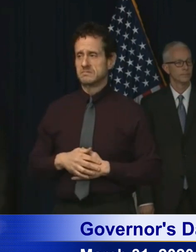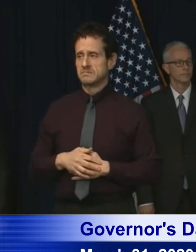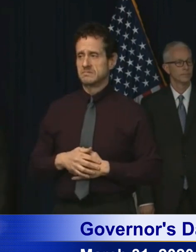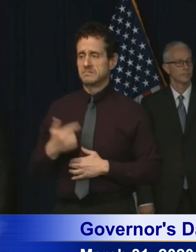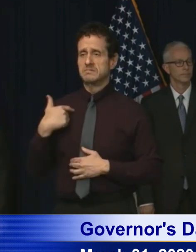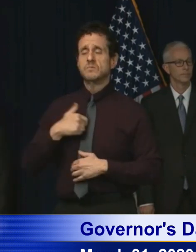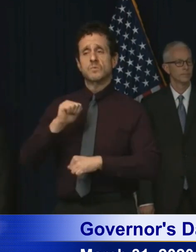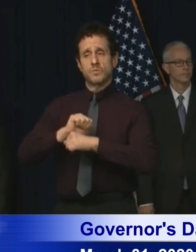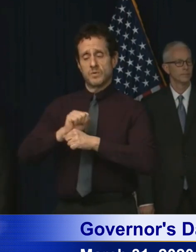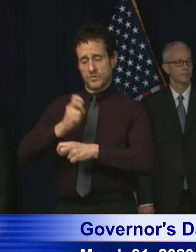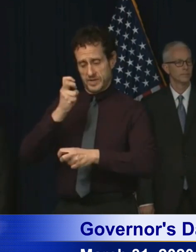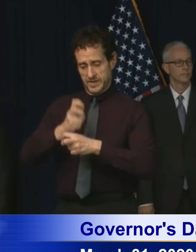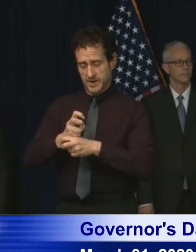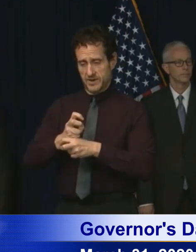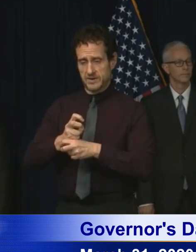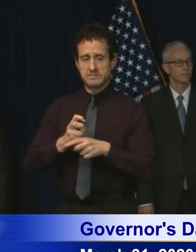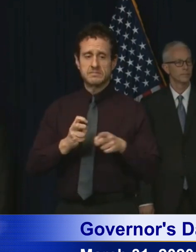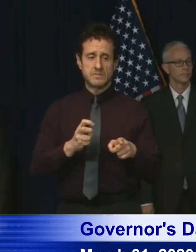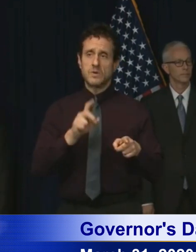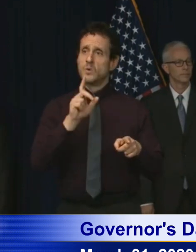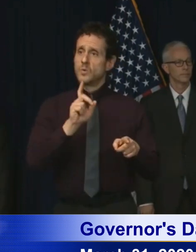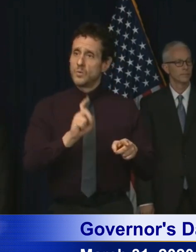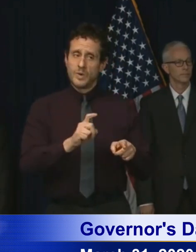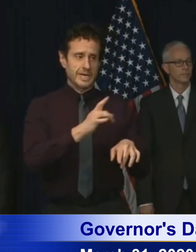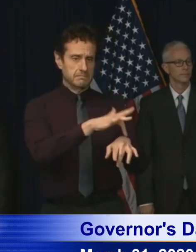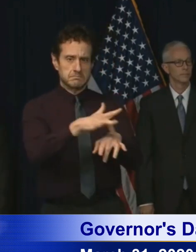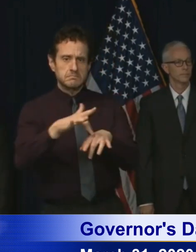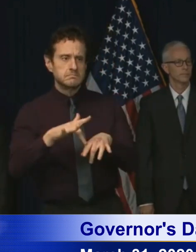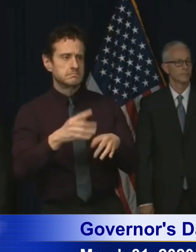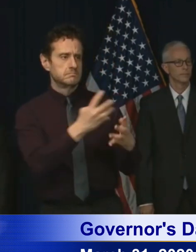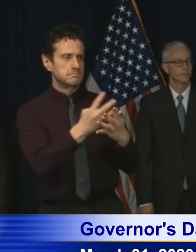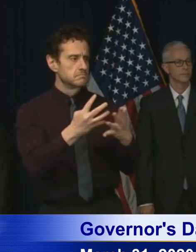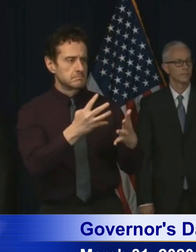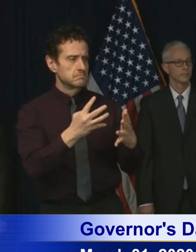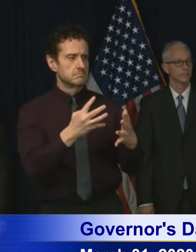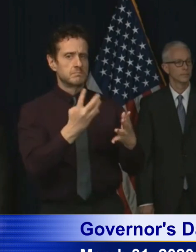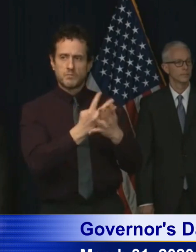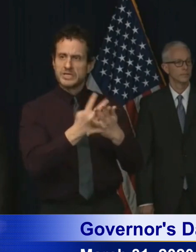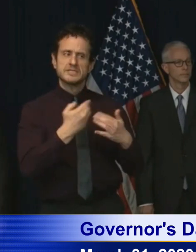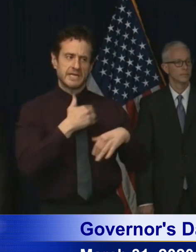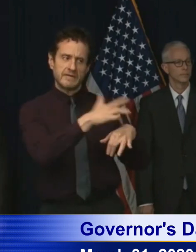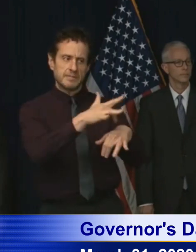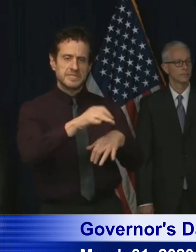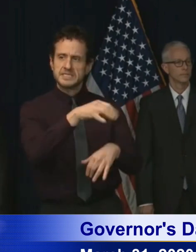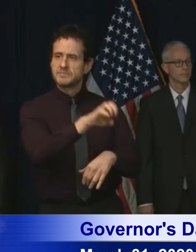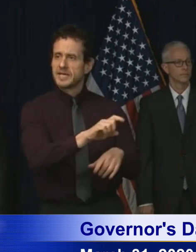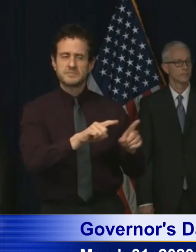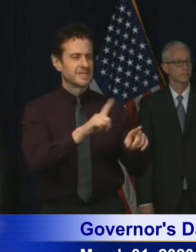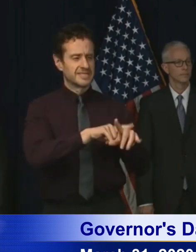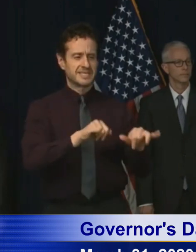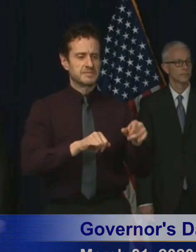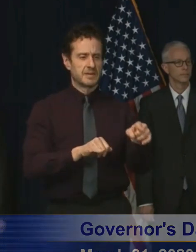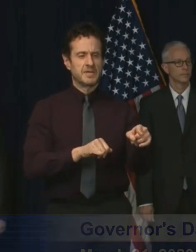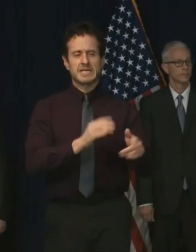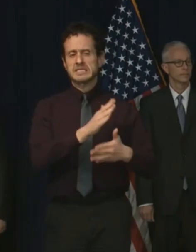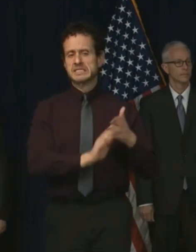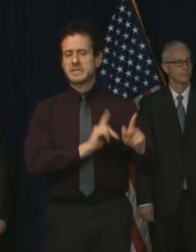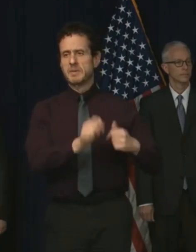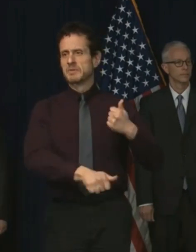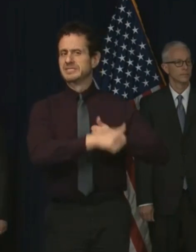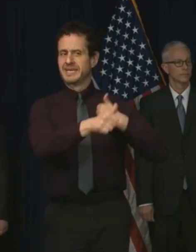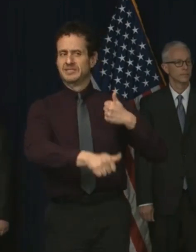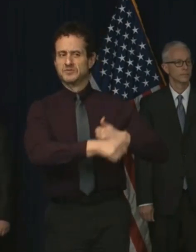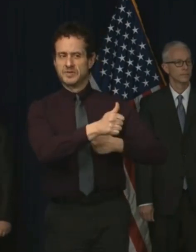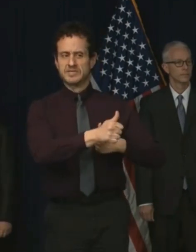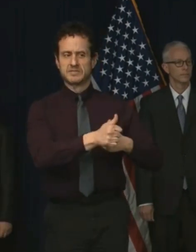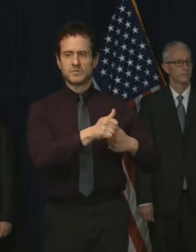hard to balance the need to free up as much space in our prisons as possible with making sure that we're not releasing those who may